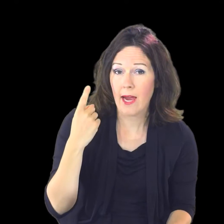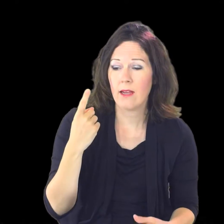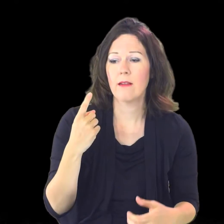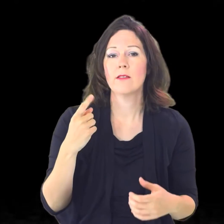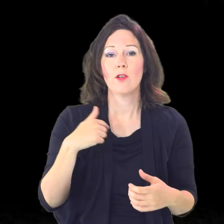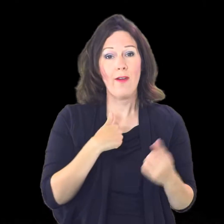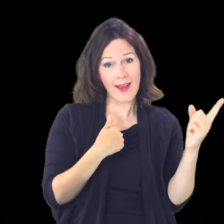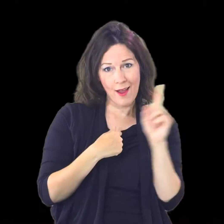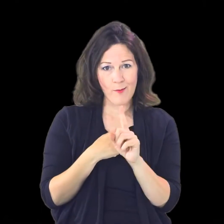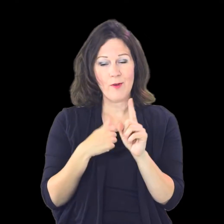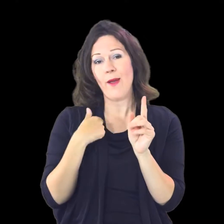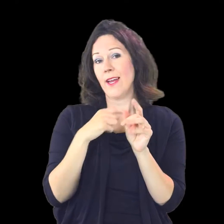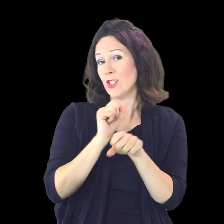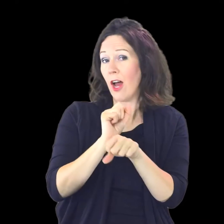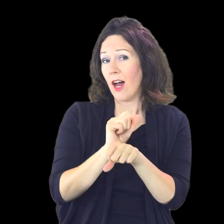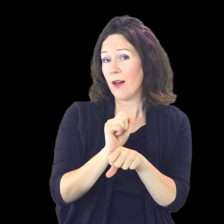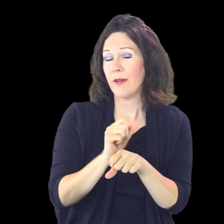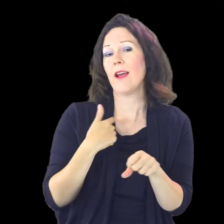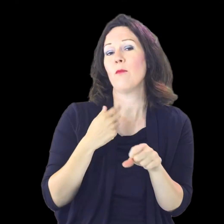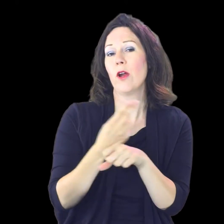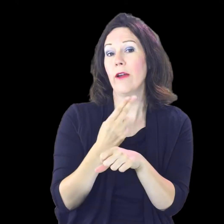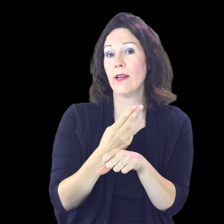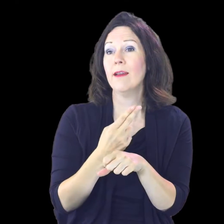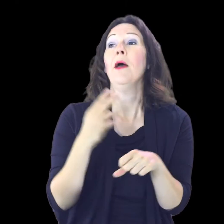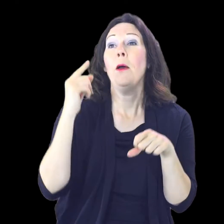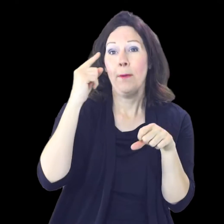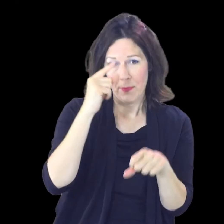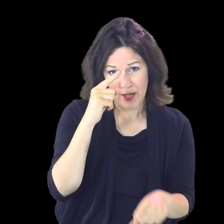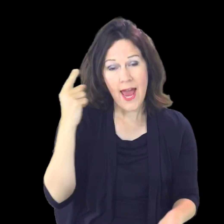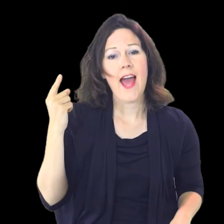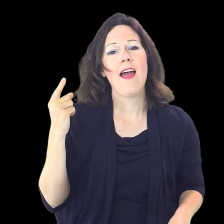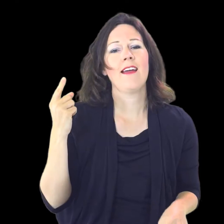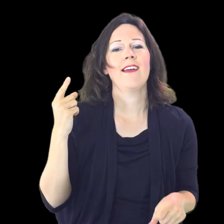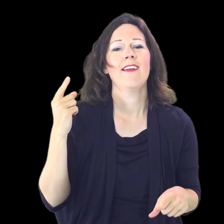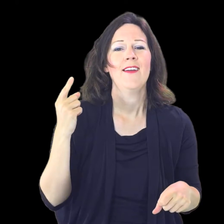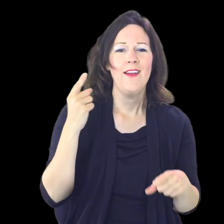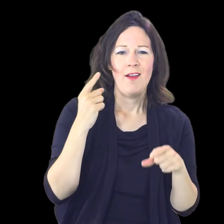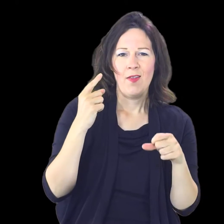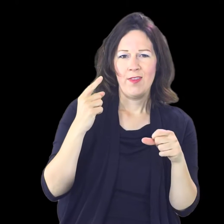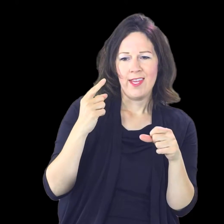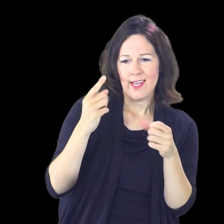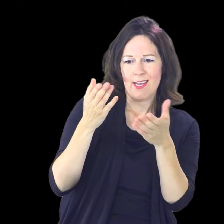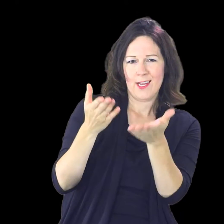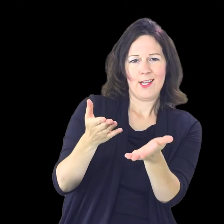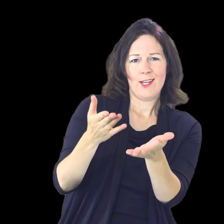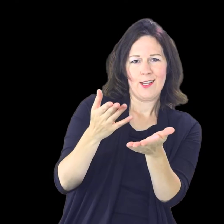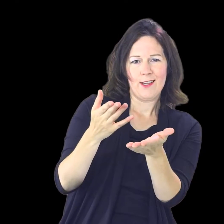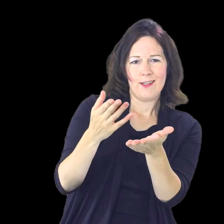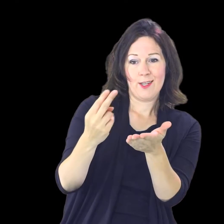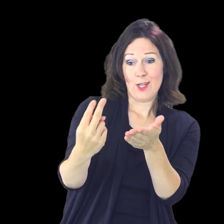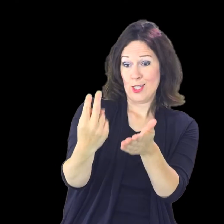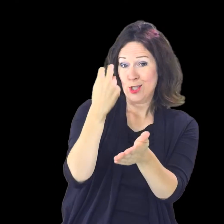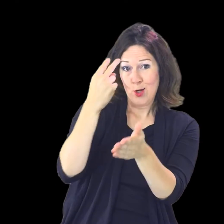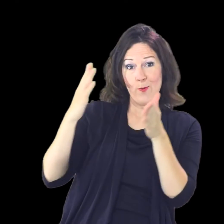so if I come to my job and I'm wearing black the consumer